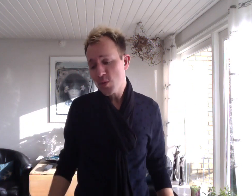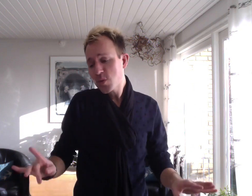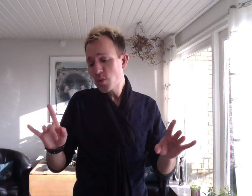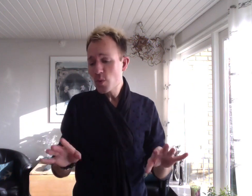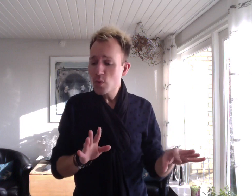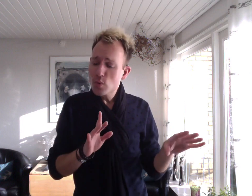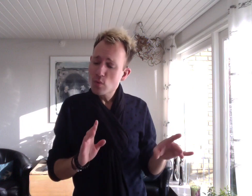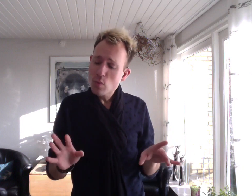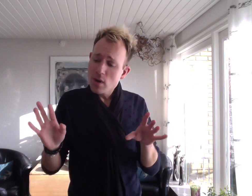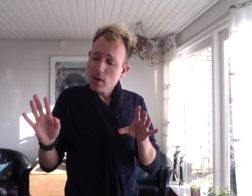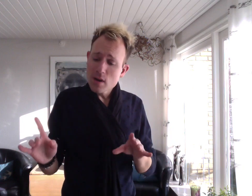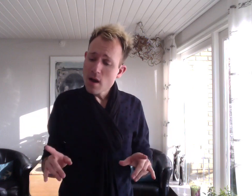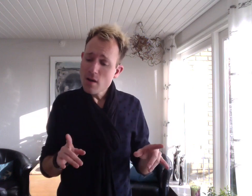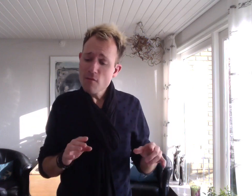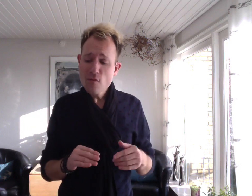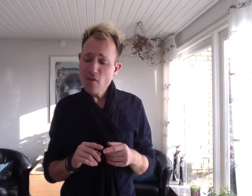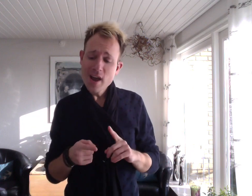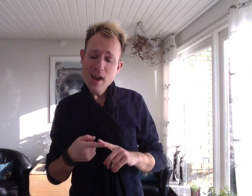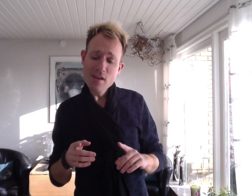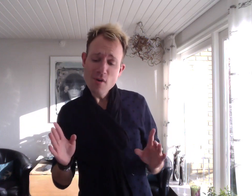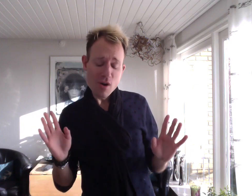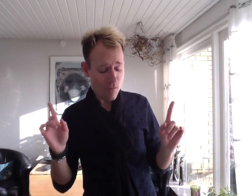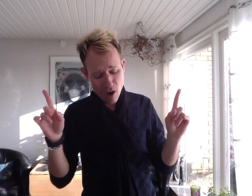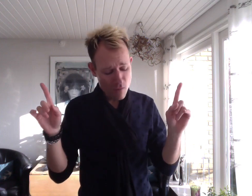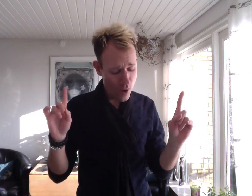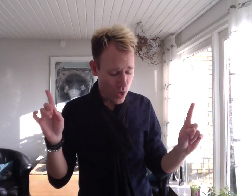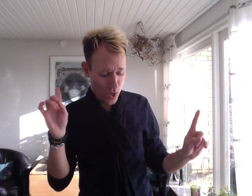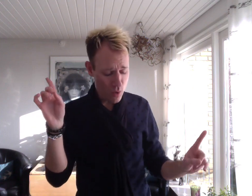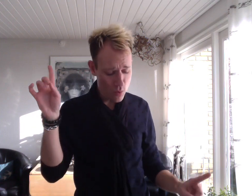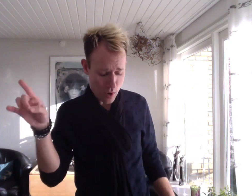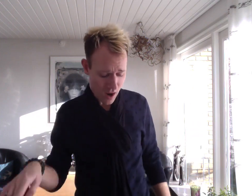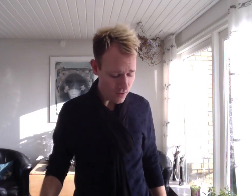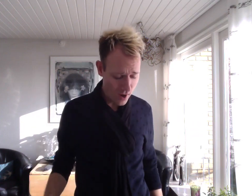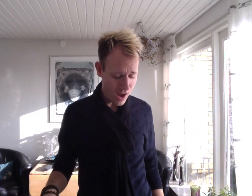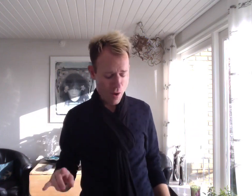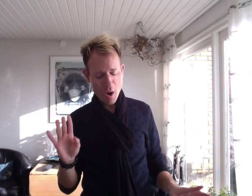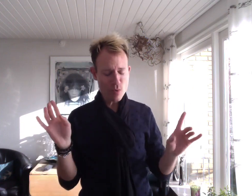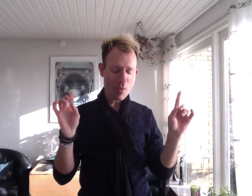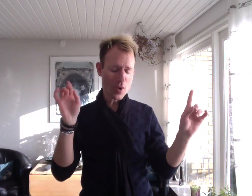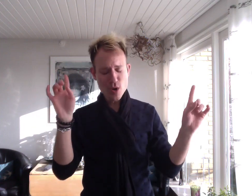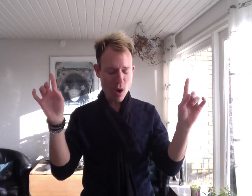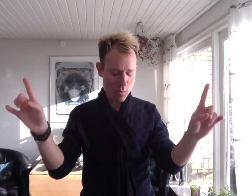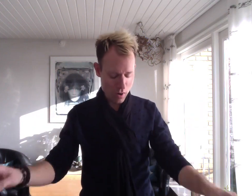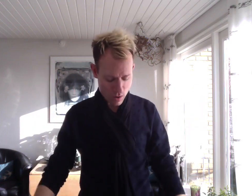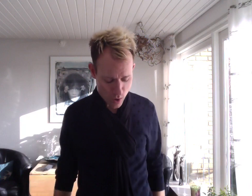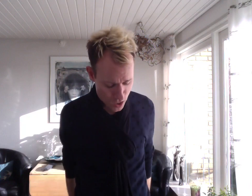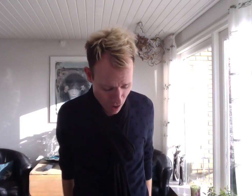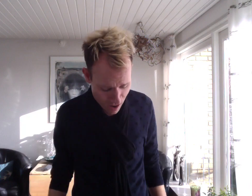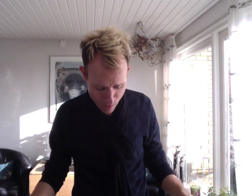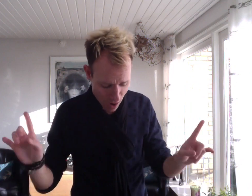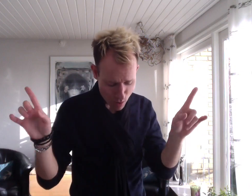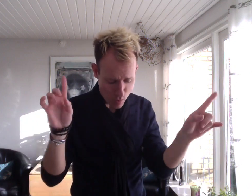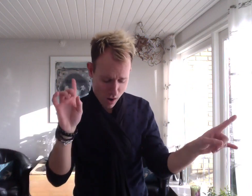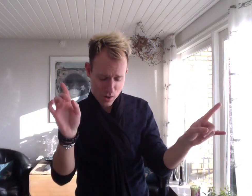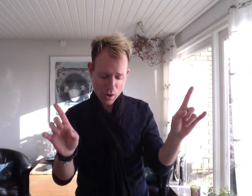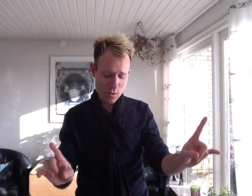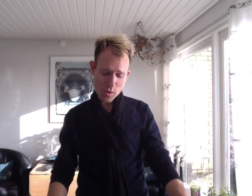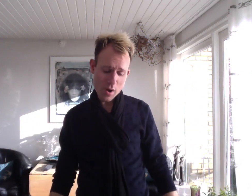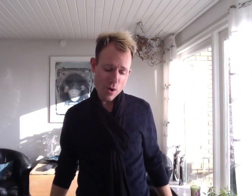Only for sure I don't need for sure I don't need for sure And I'll